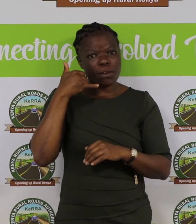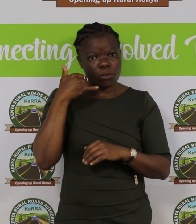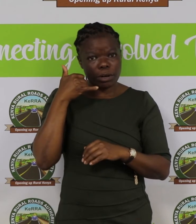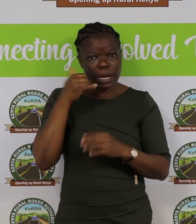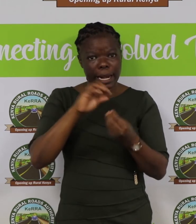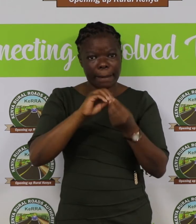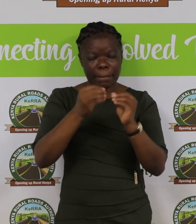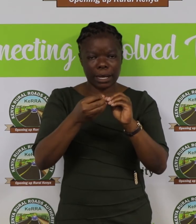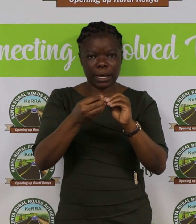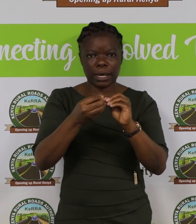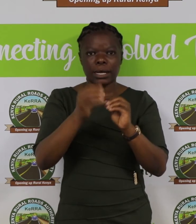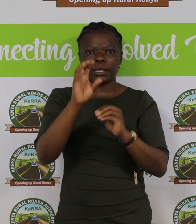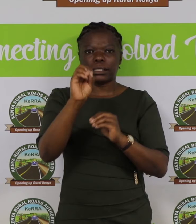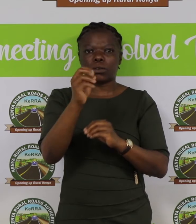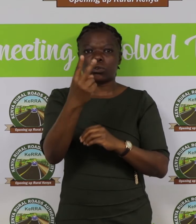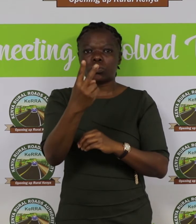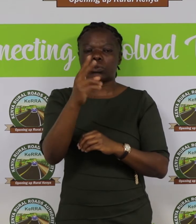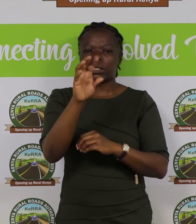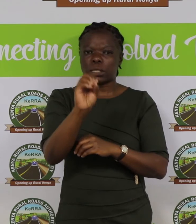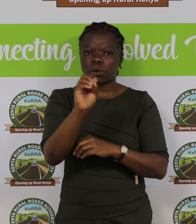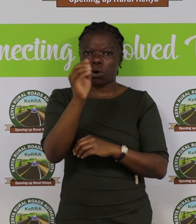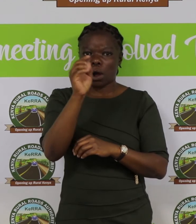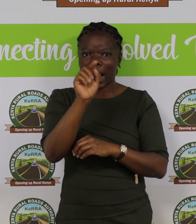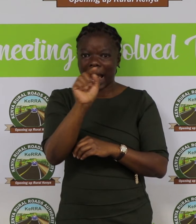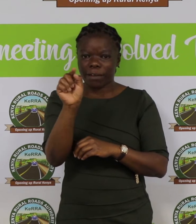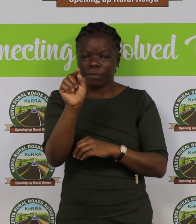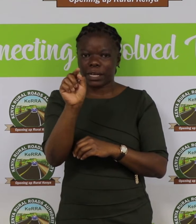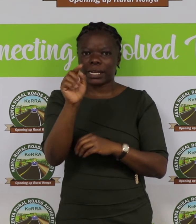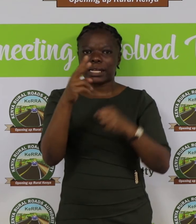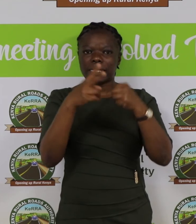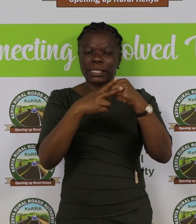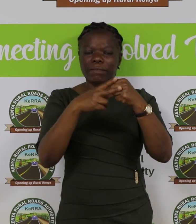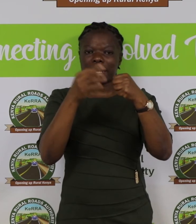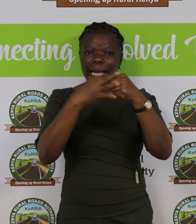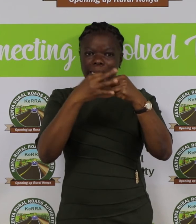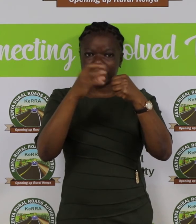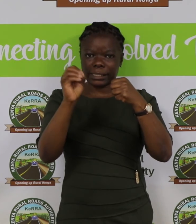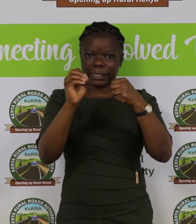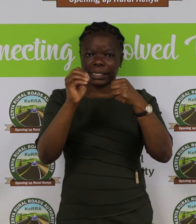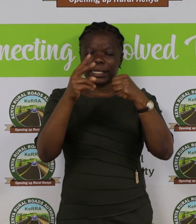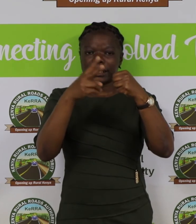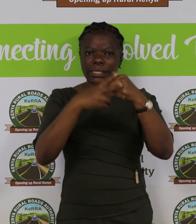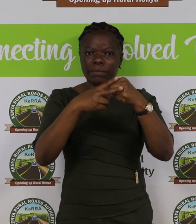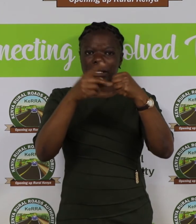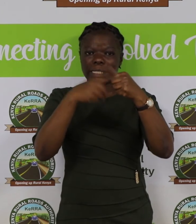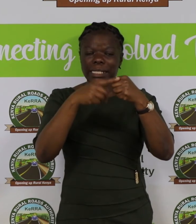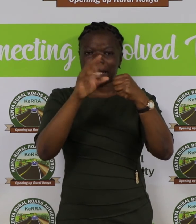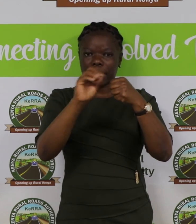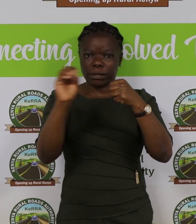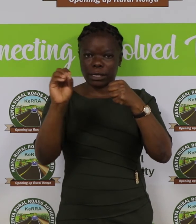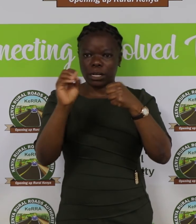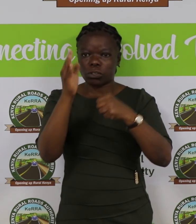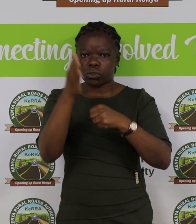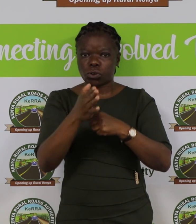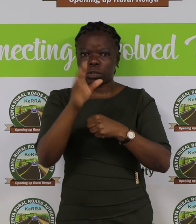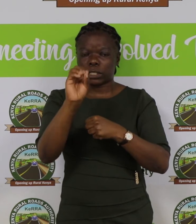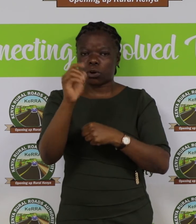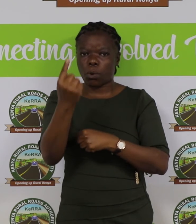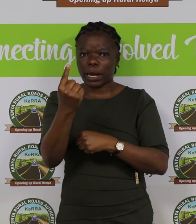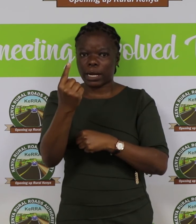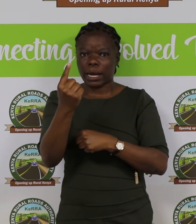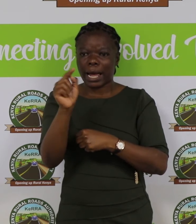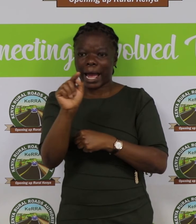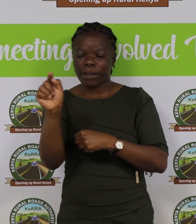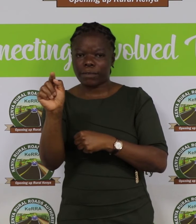number 020-780-7600-01